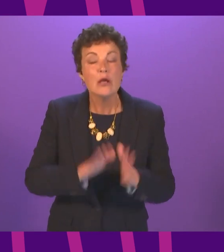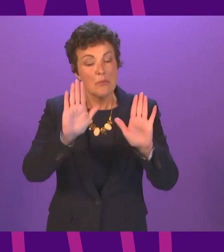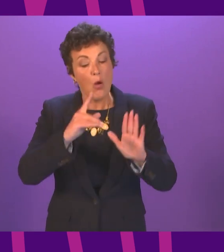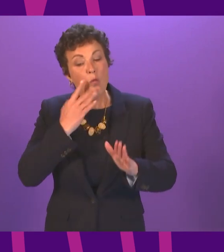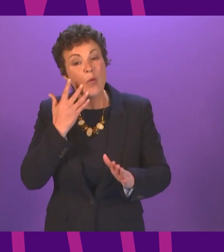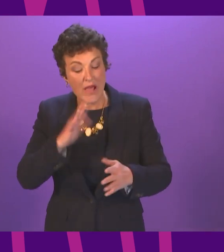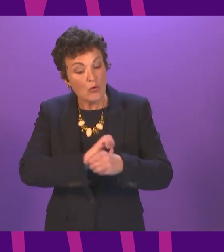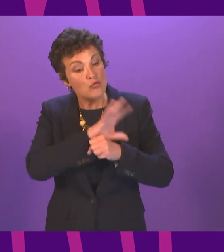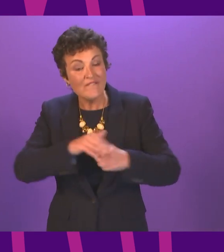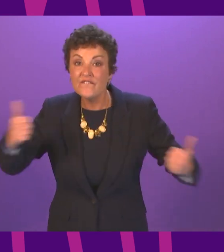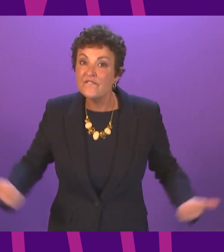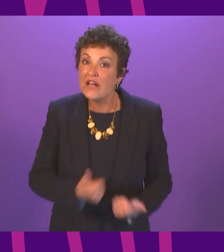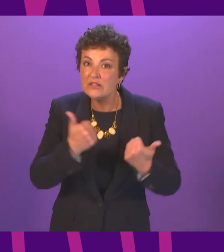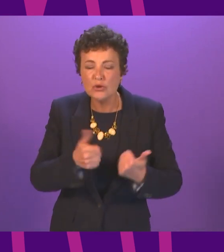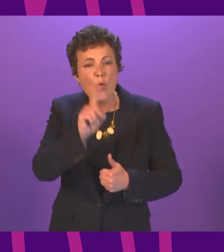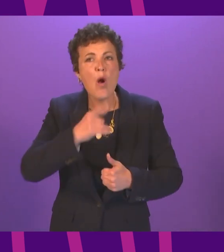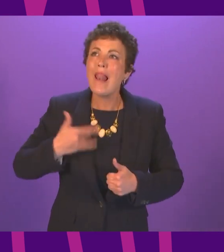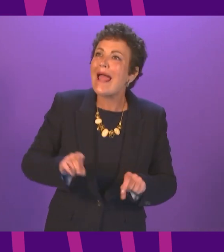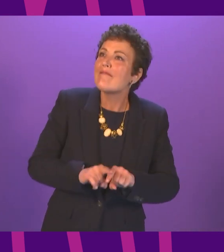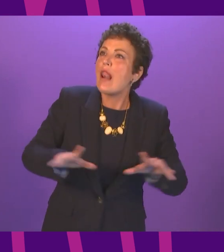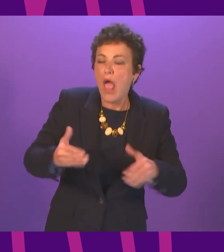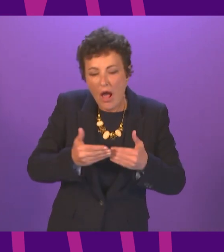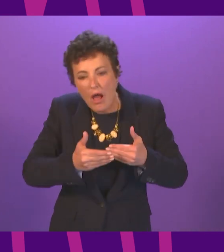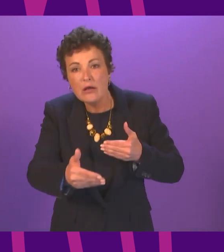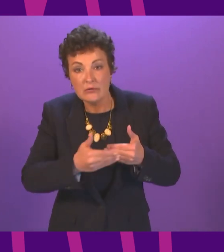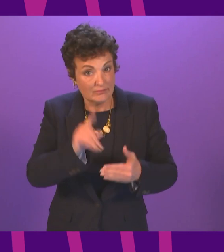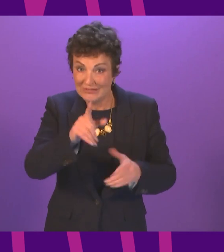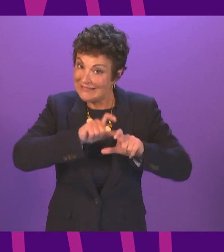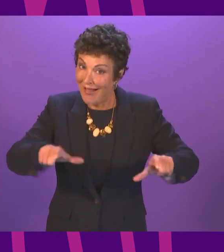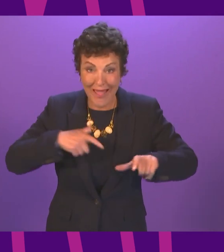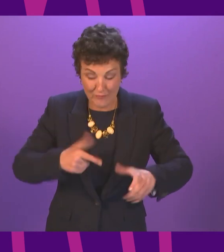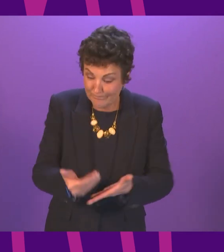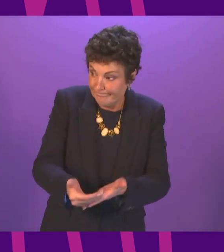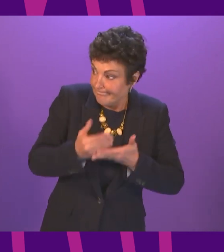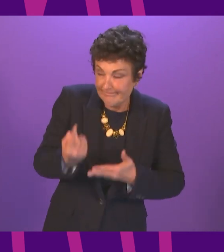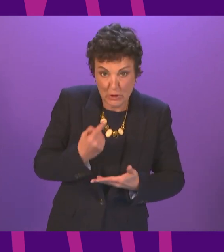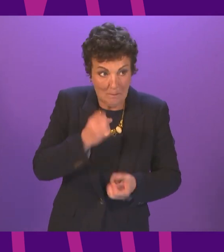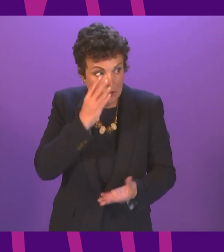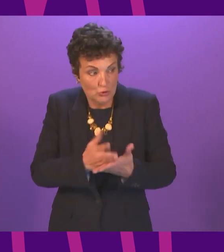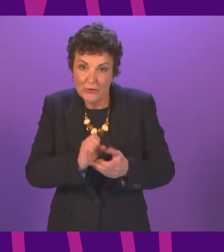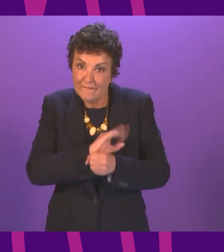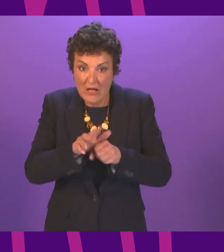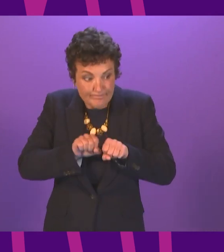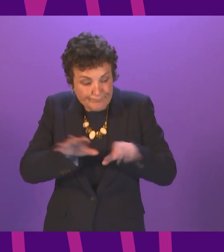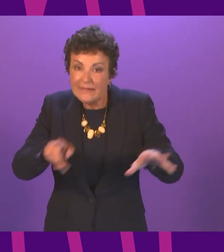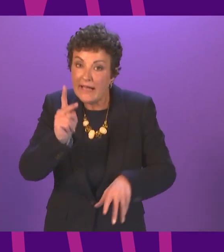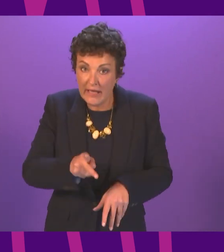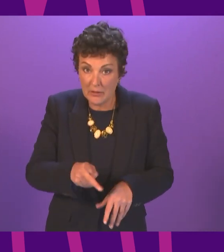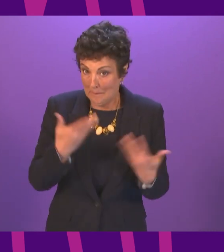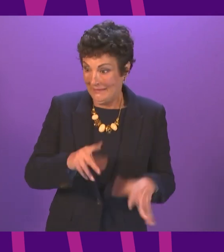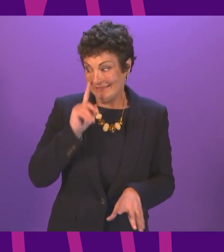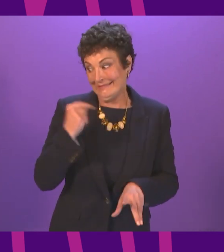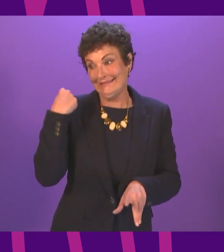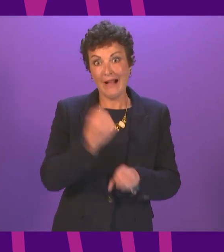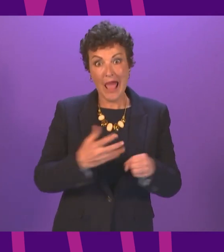it is essential that we continue to protect ourselves and each other from the spread of the virus. As we have seen in Glasgow